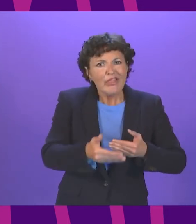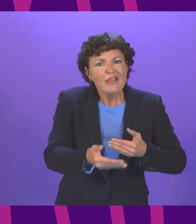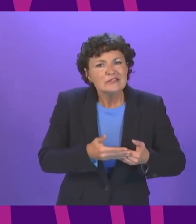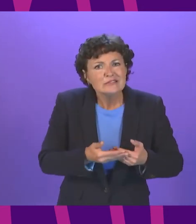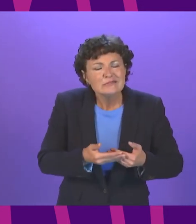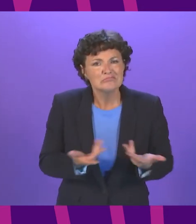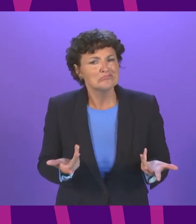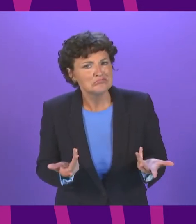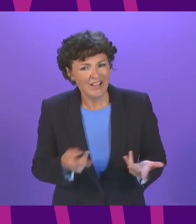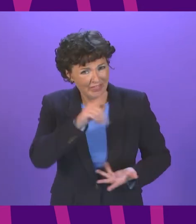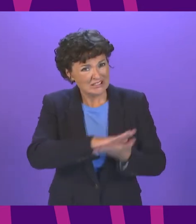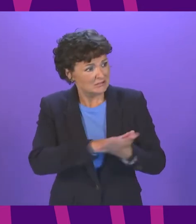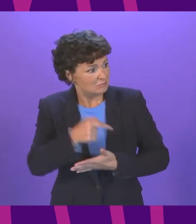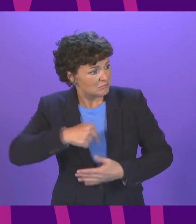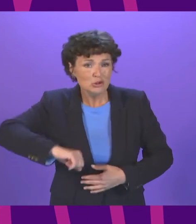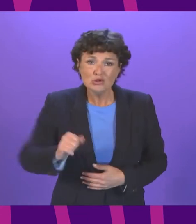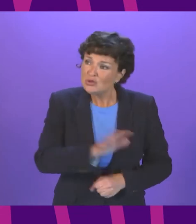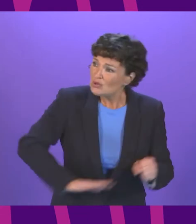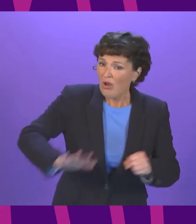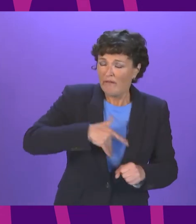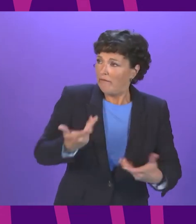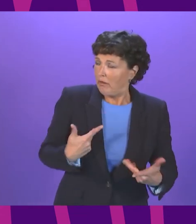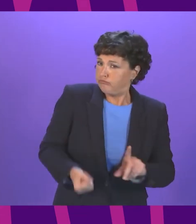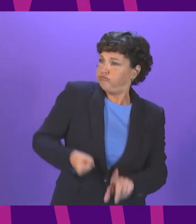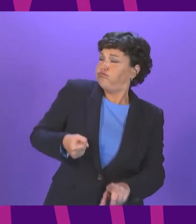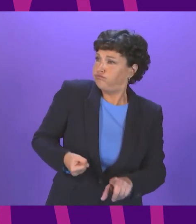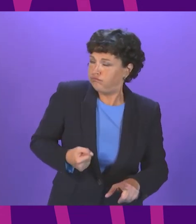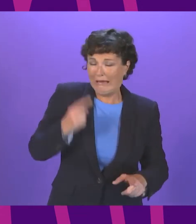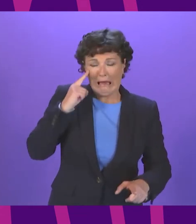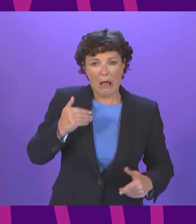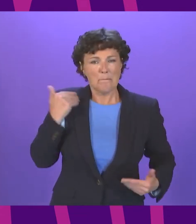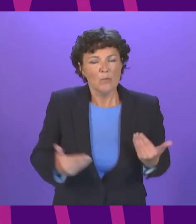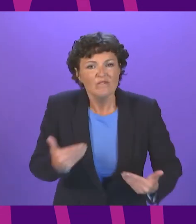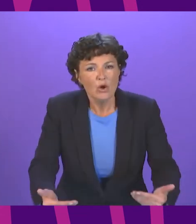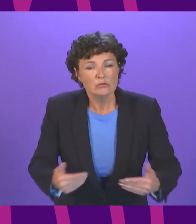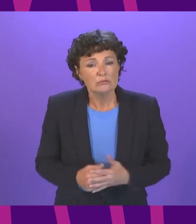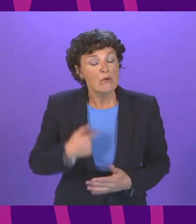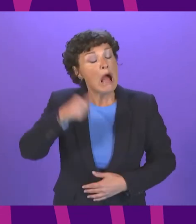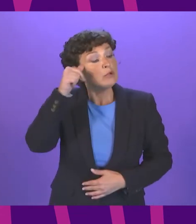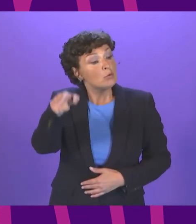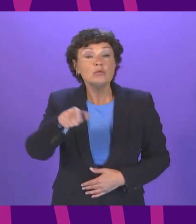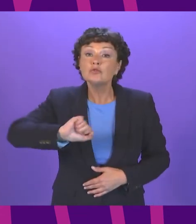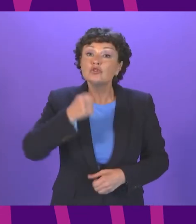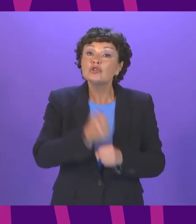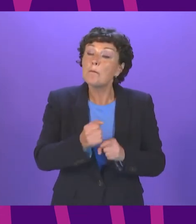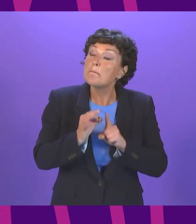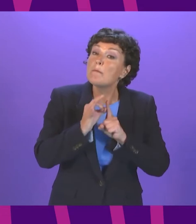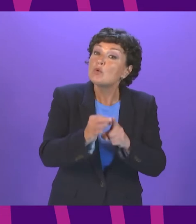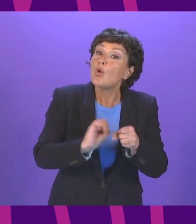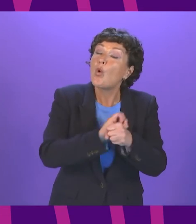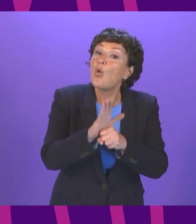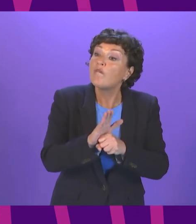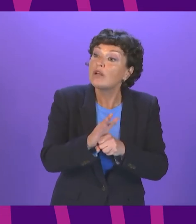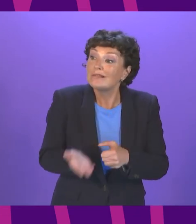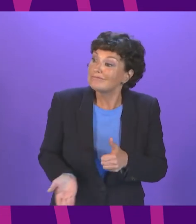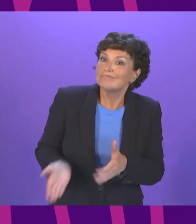holds back our nation and our national recovery. Now I see the Scottish Government is proposing a COVID recovery bill but this must be about